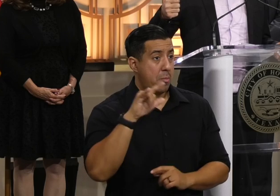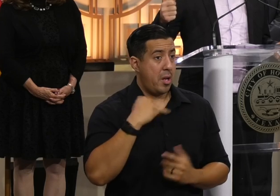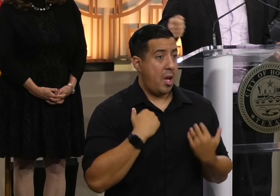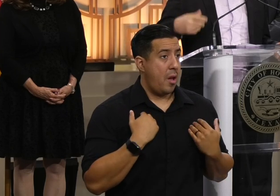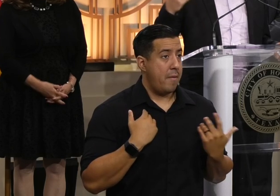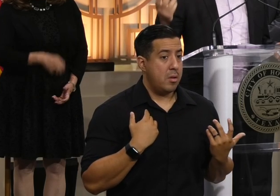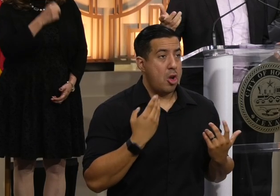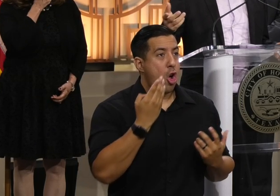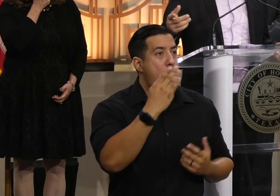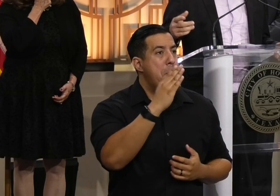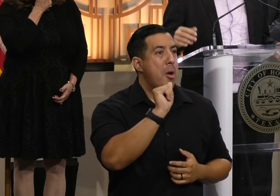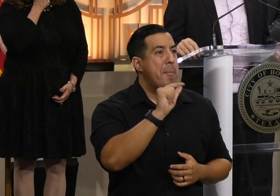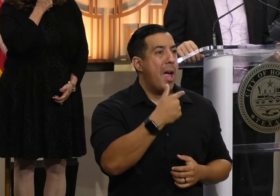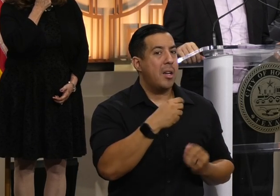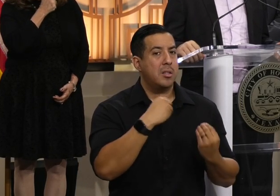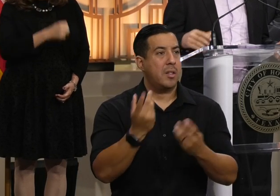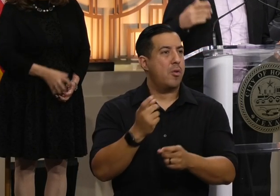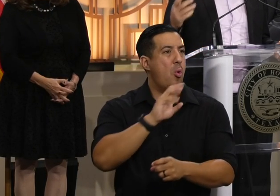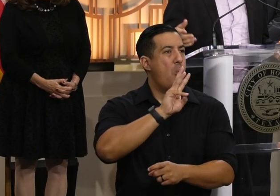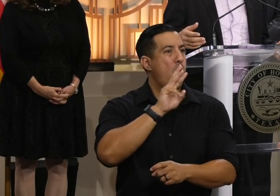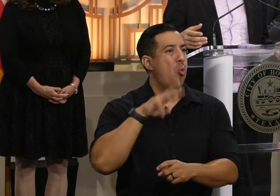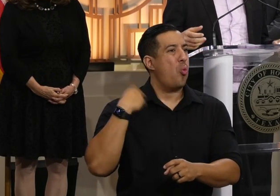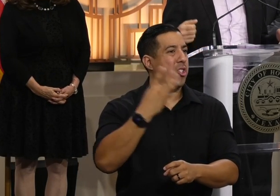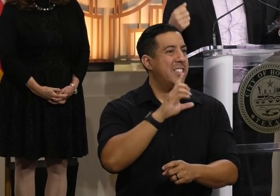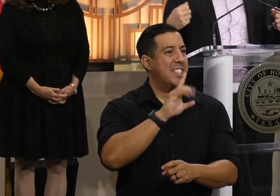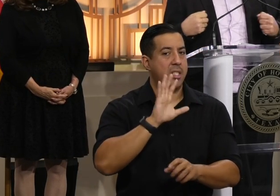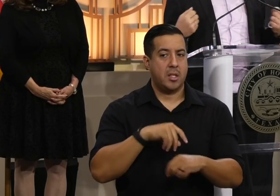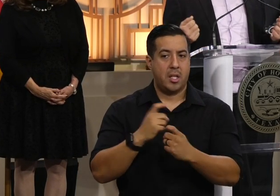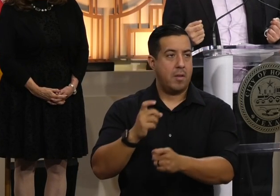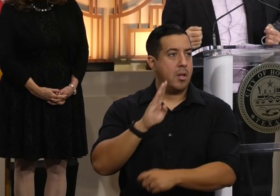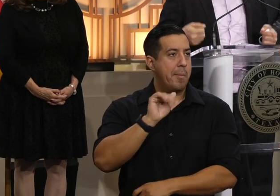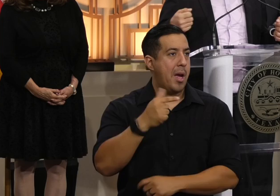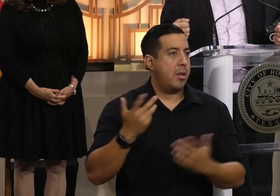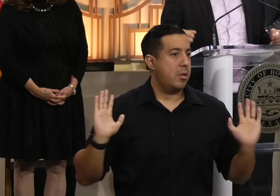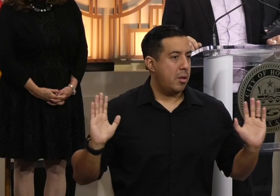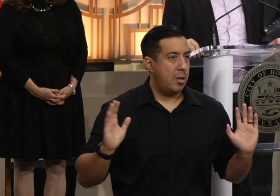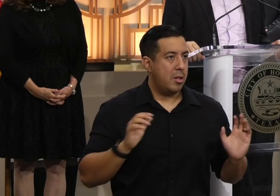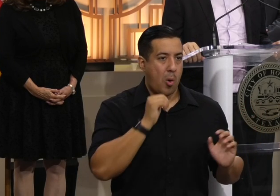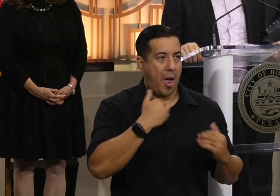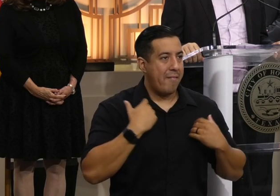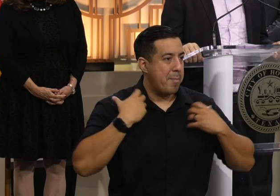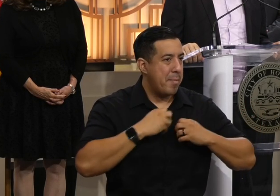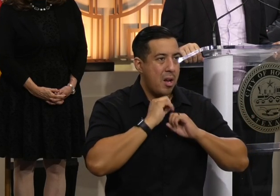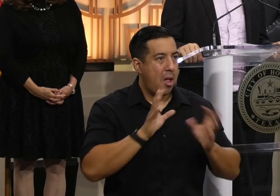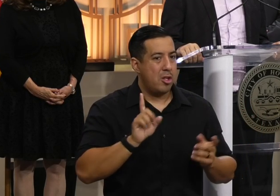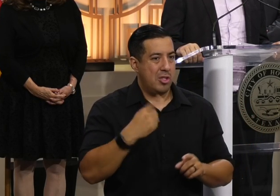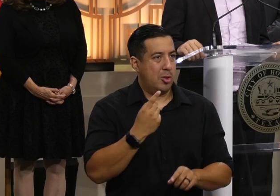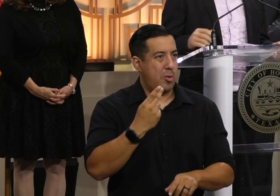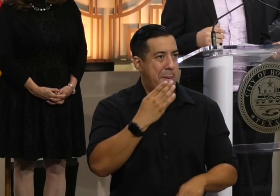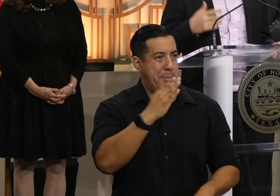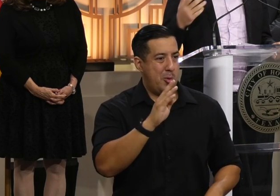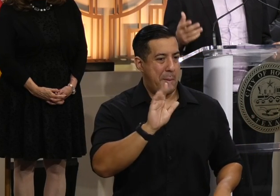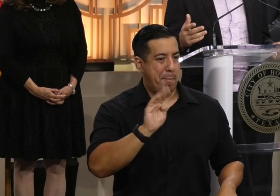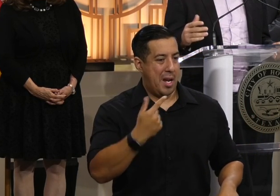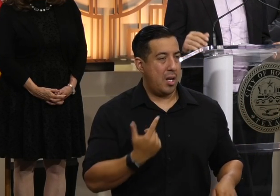blue bag. That was given to them in Washington, D.C. So most of them not even having a backpack, even with a regular bag. So